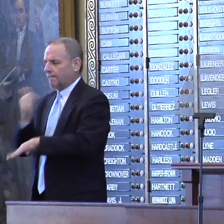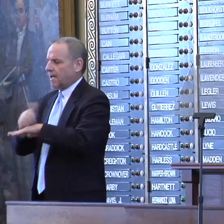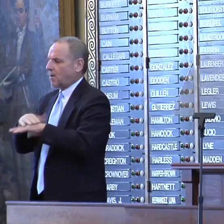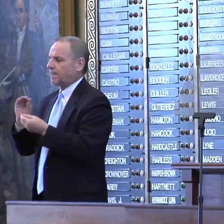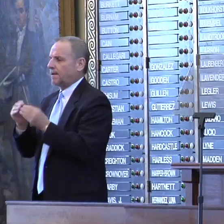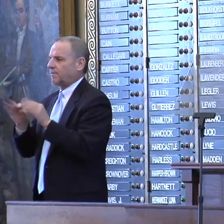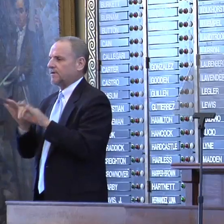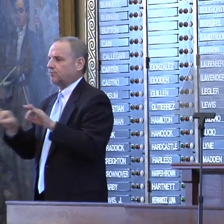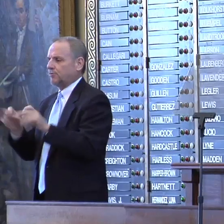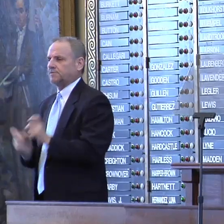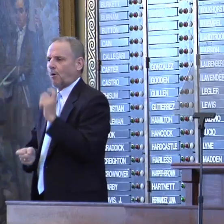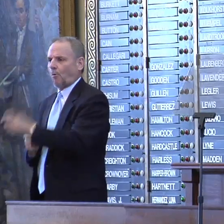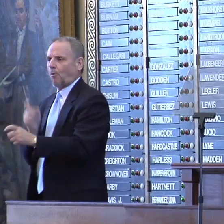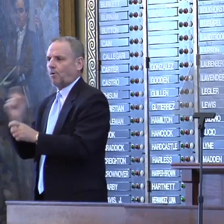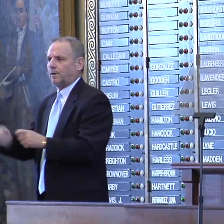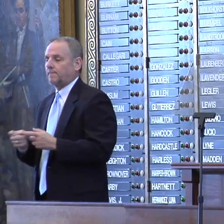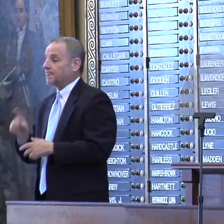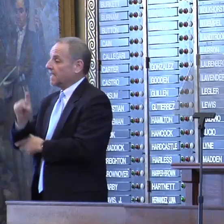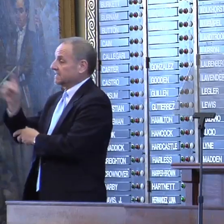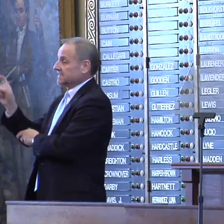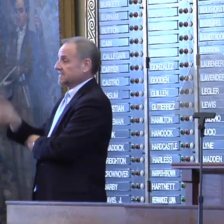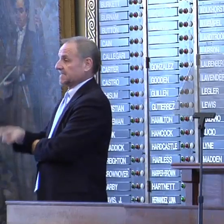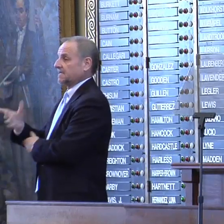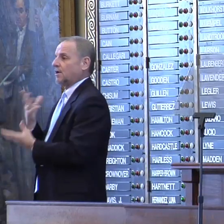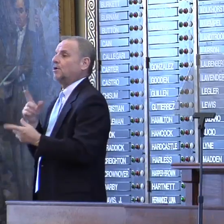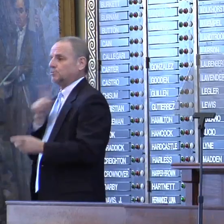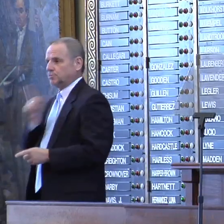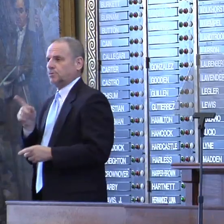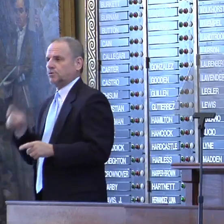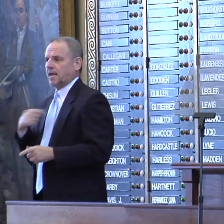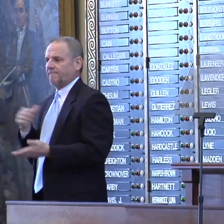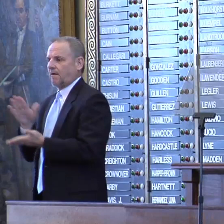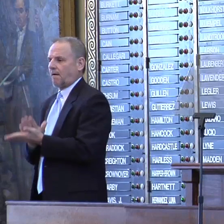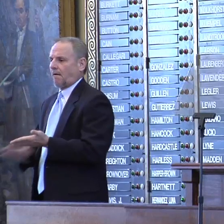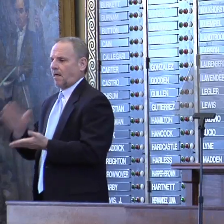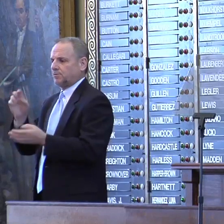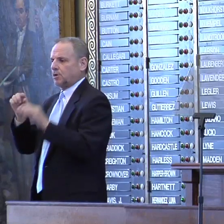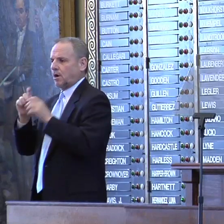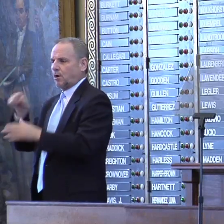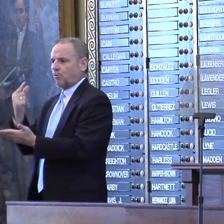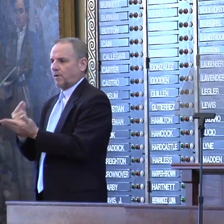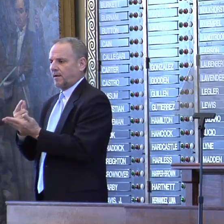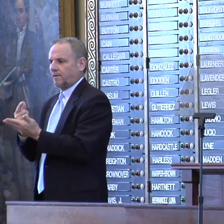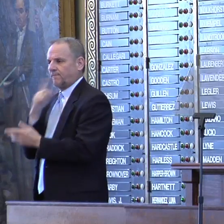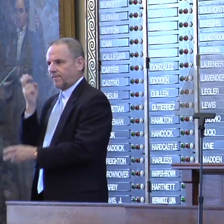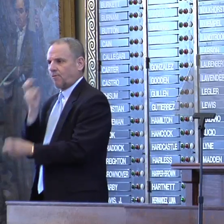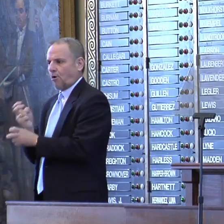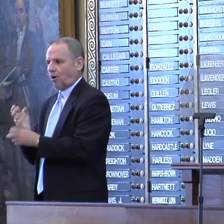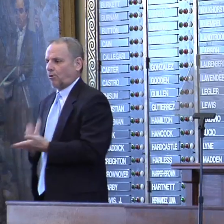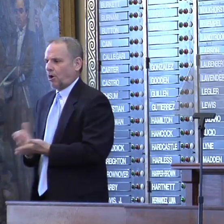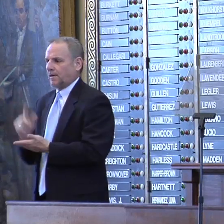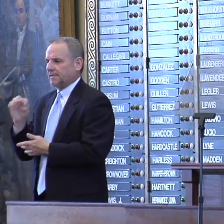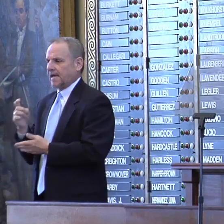degrees awarded. Texans deserve college graduation for their hard earned tax